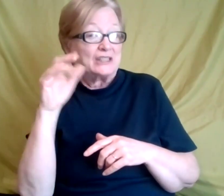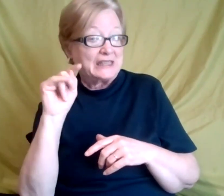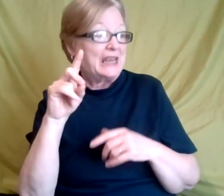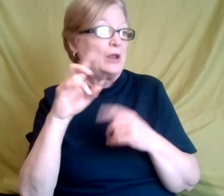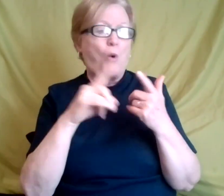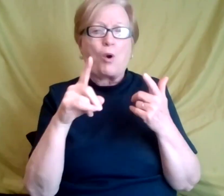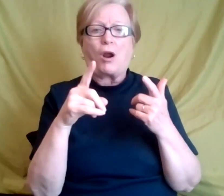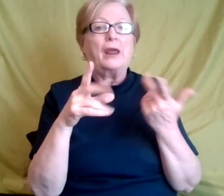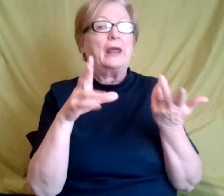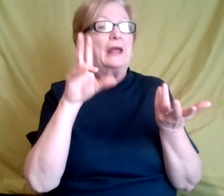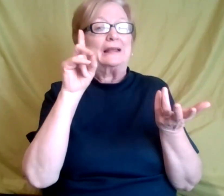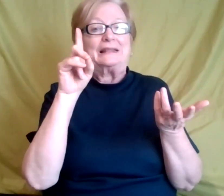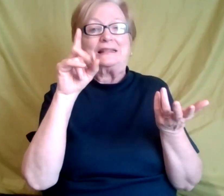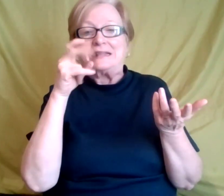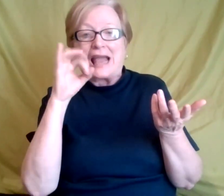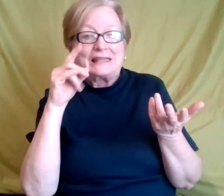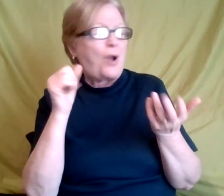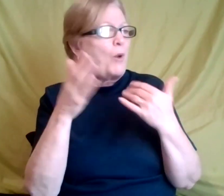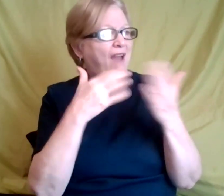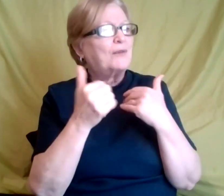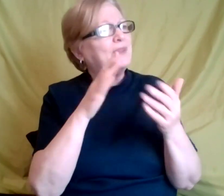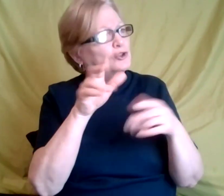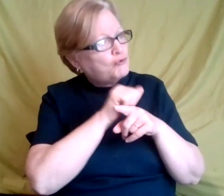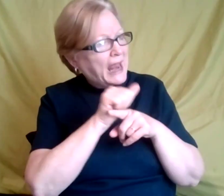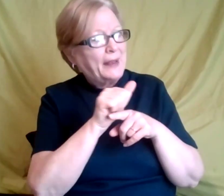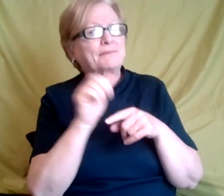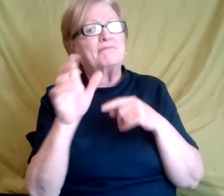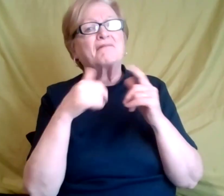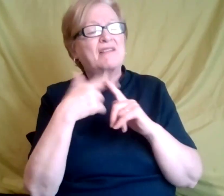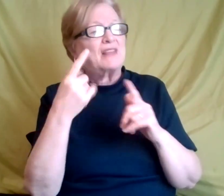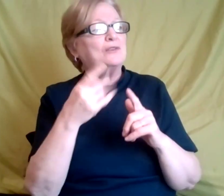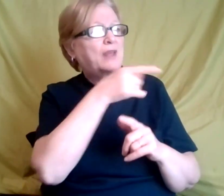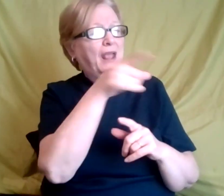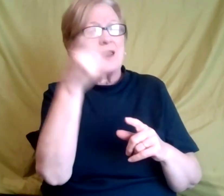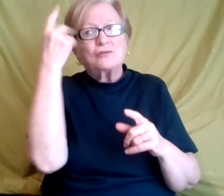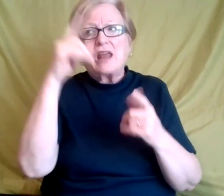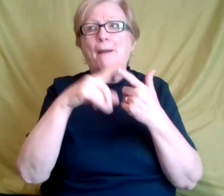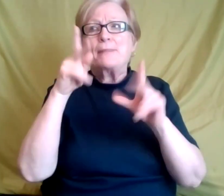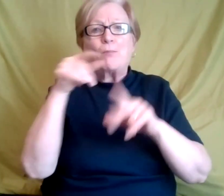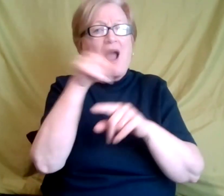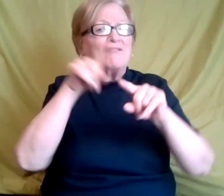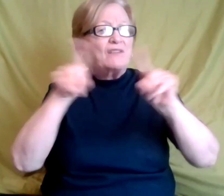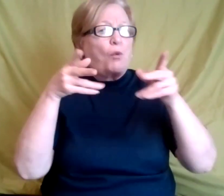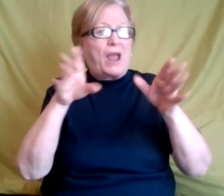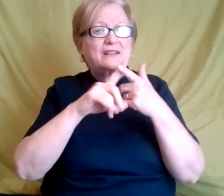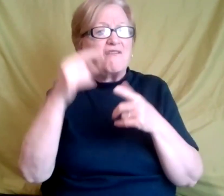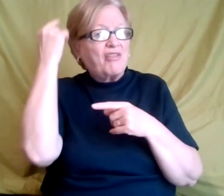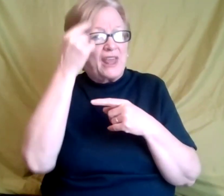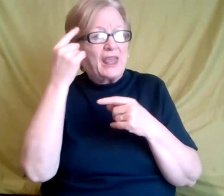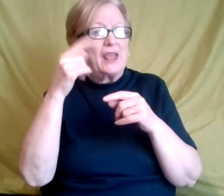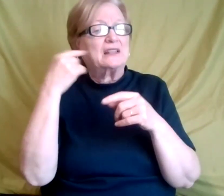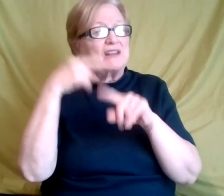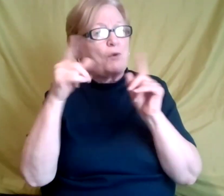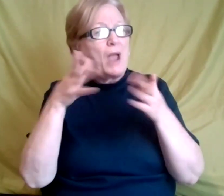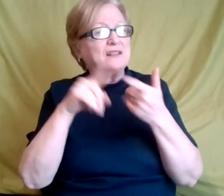the different ways of thinking and working. Um, another thing, um, and when I